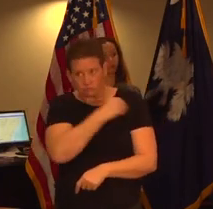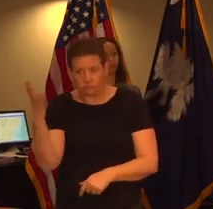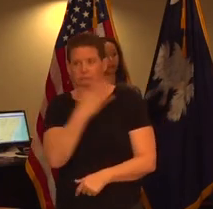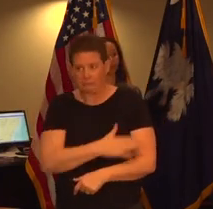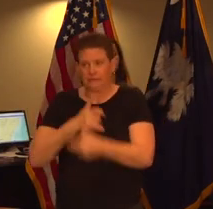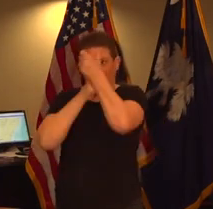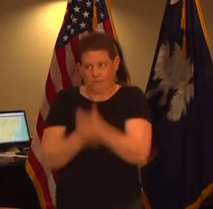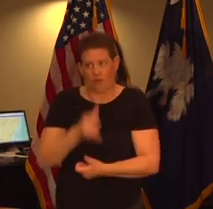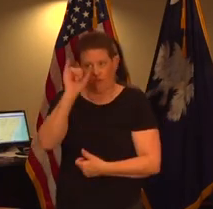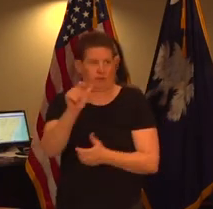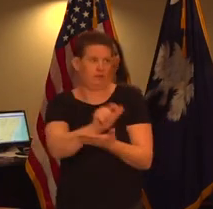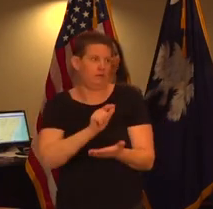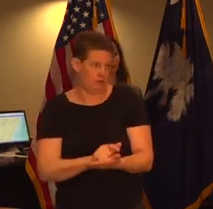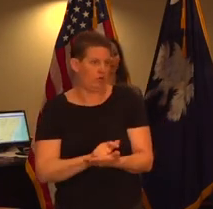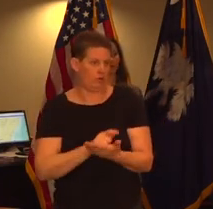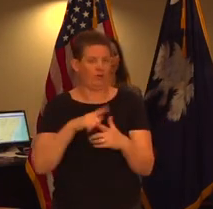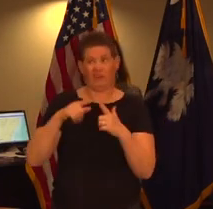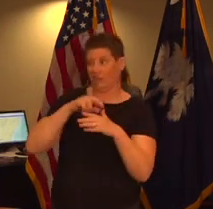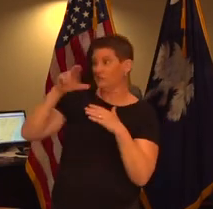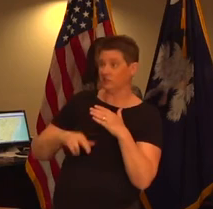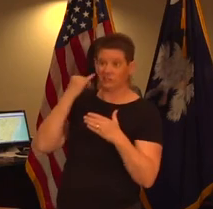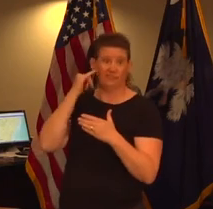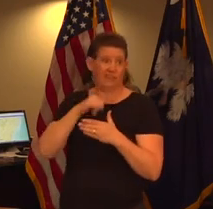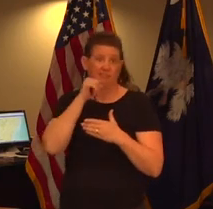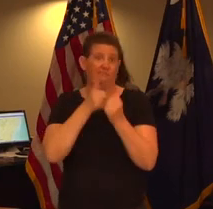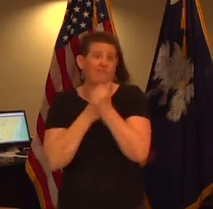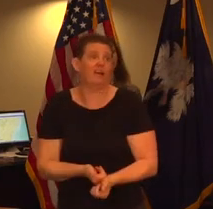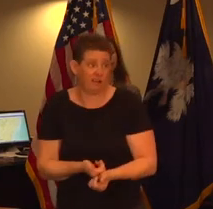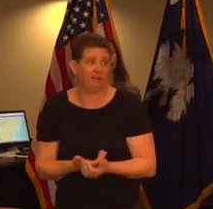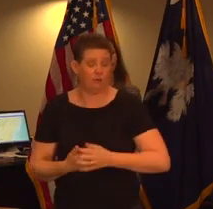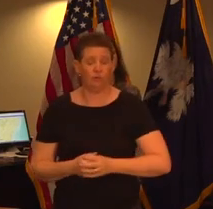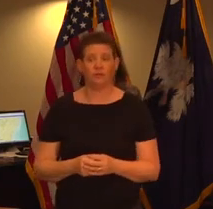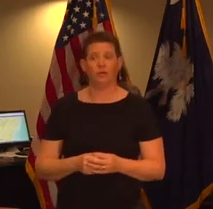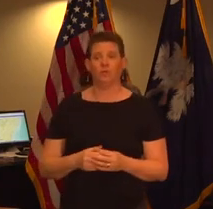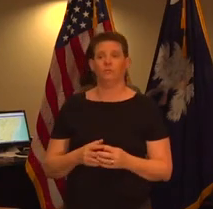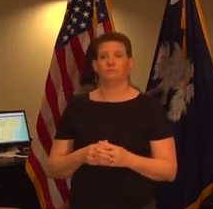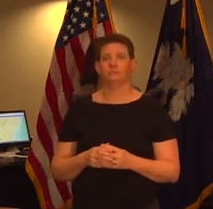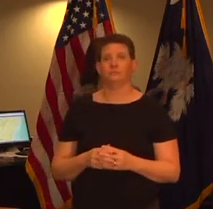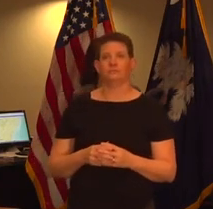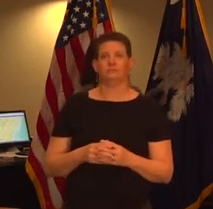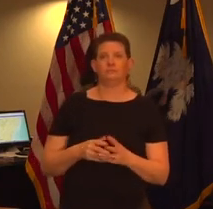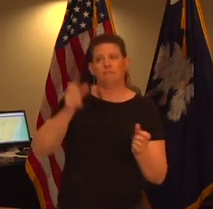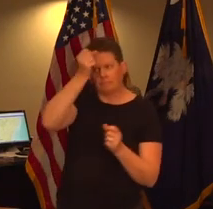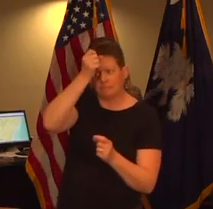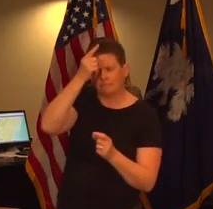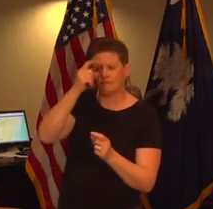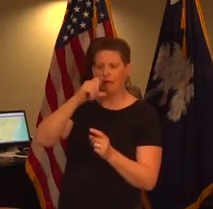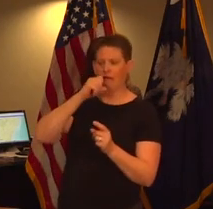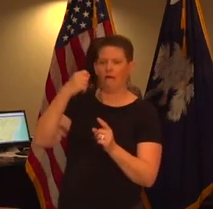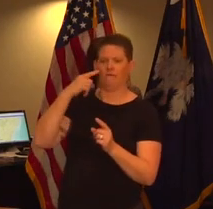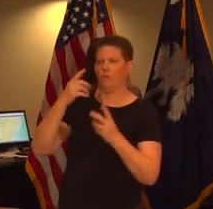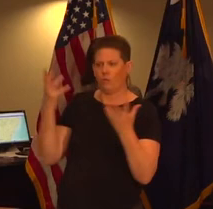that and the the ramifications of it but i also wanted to be sure they understood what it is not intended to apply